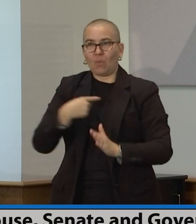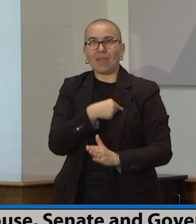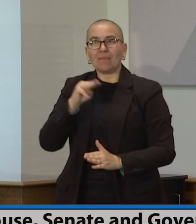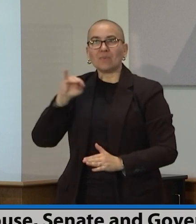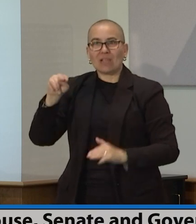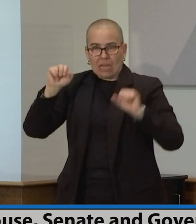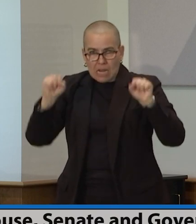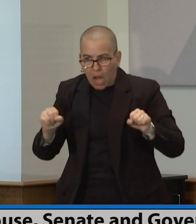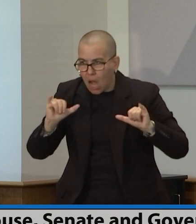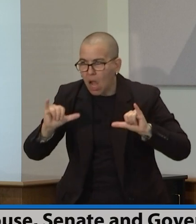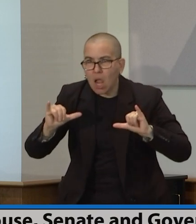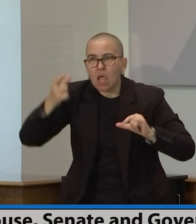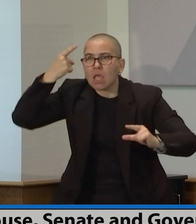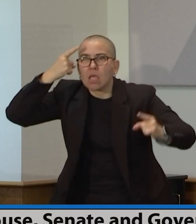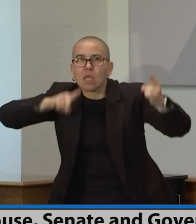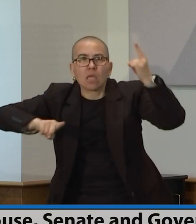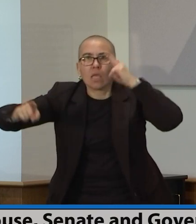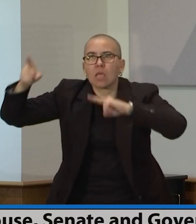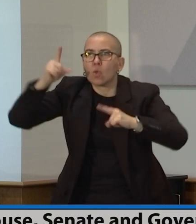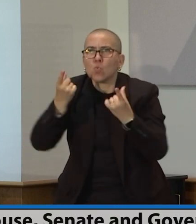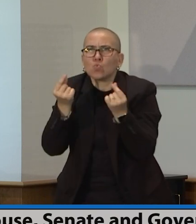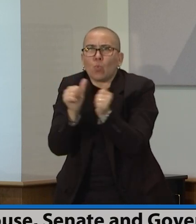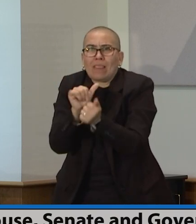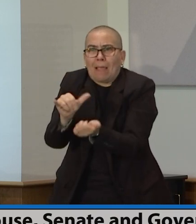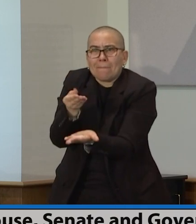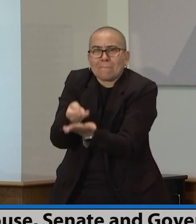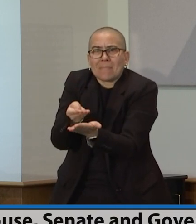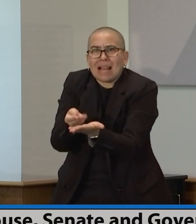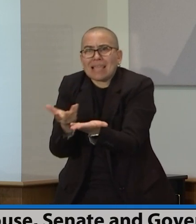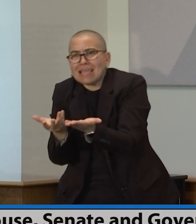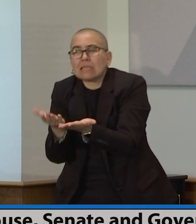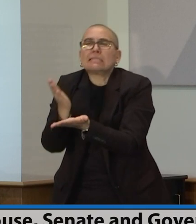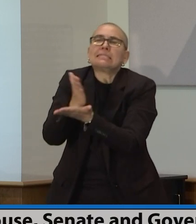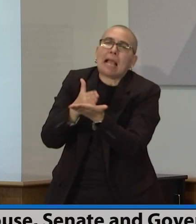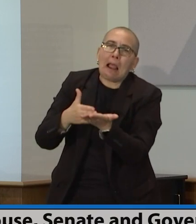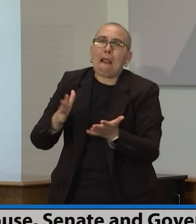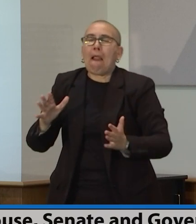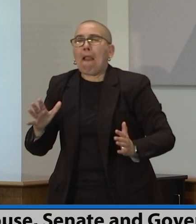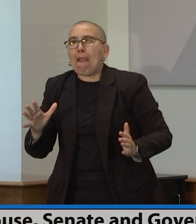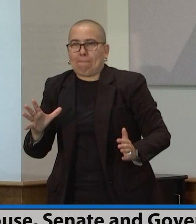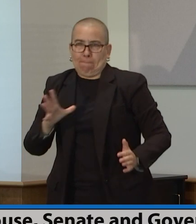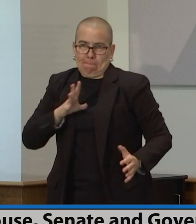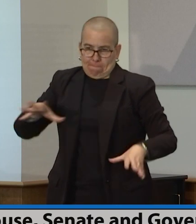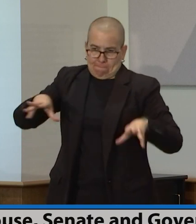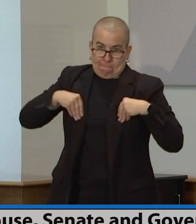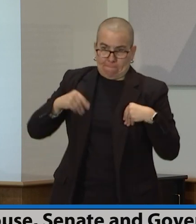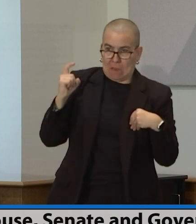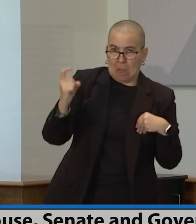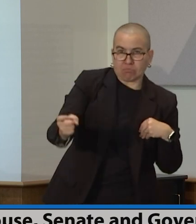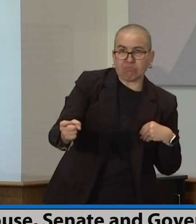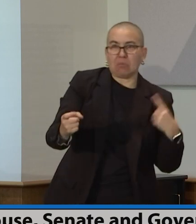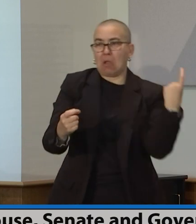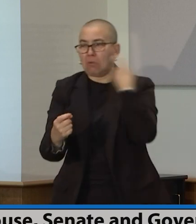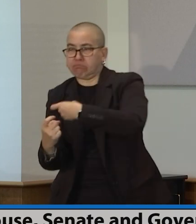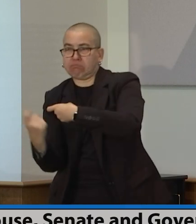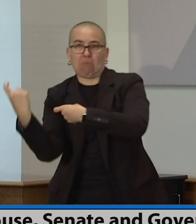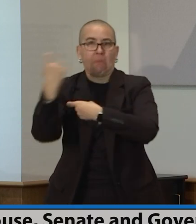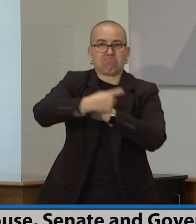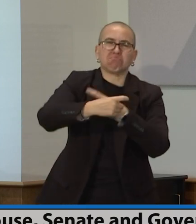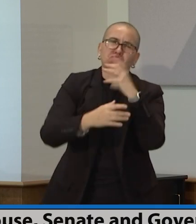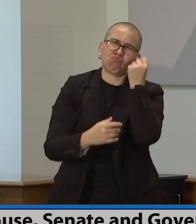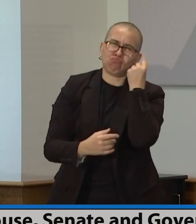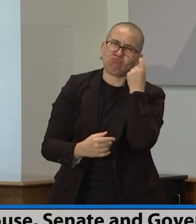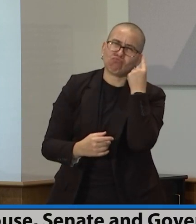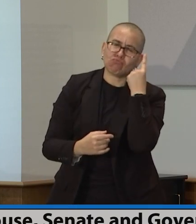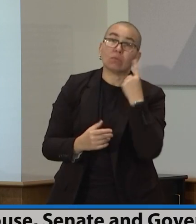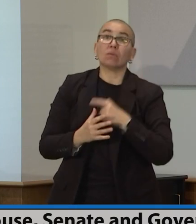some compromises, so we're not as strong in some areas as we each would like to be. But we're in a position to